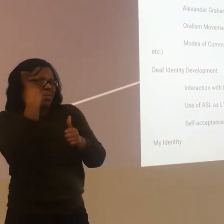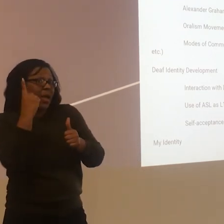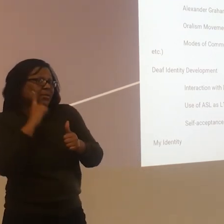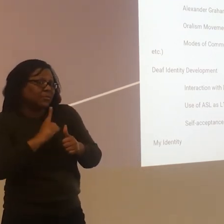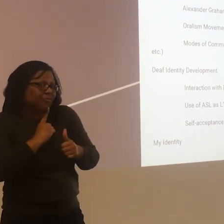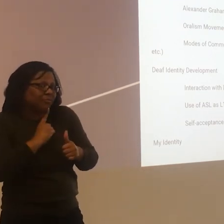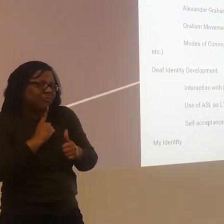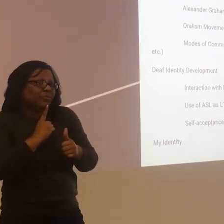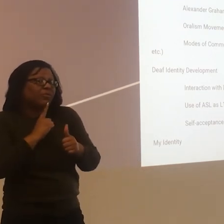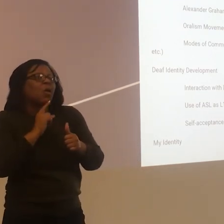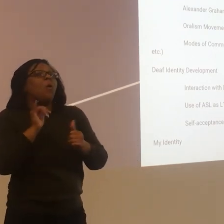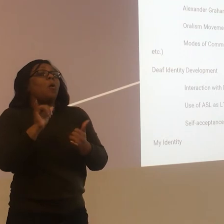black person to black person.